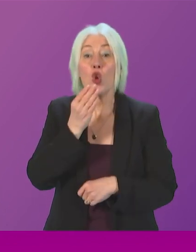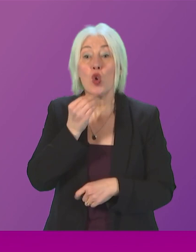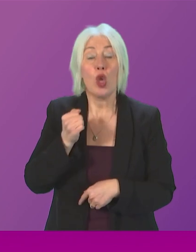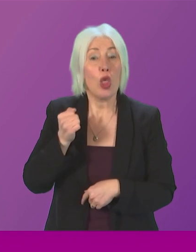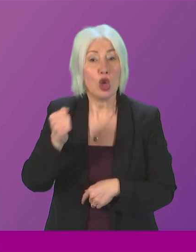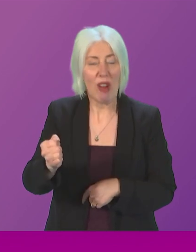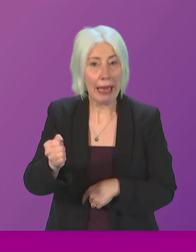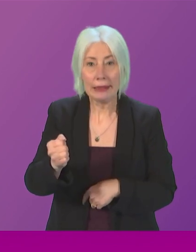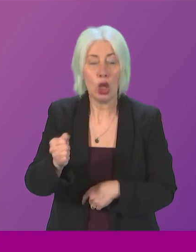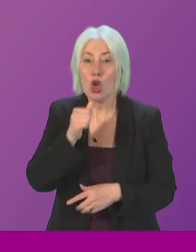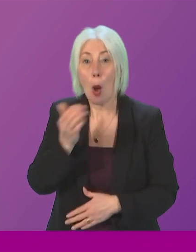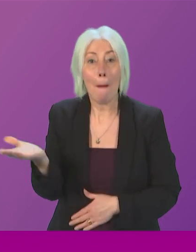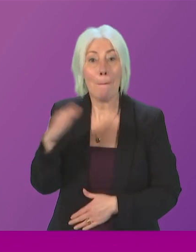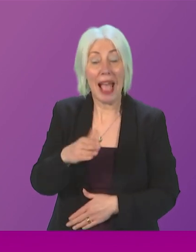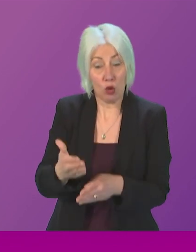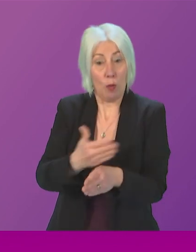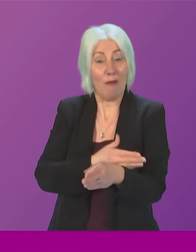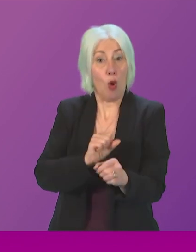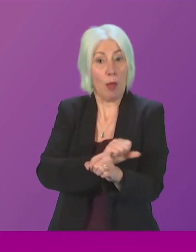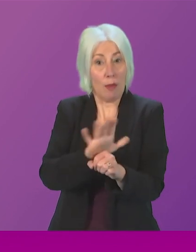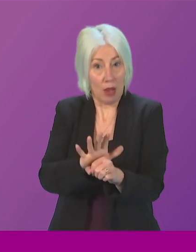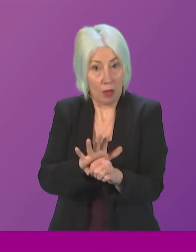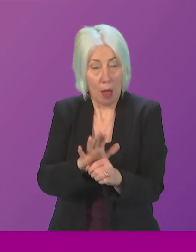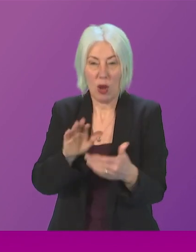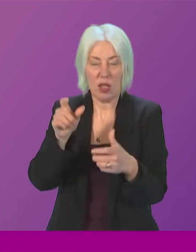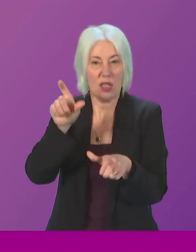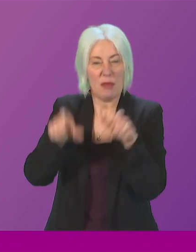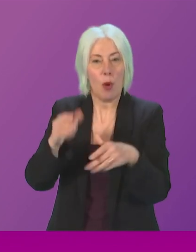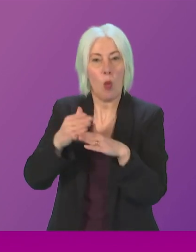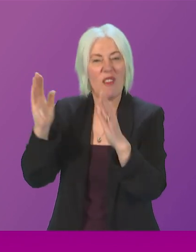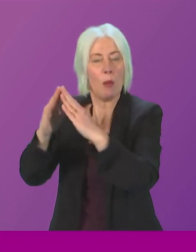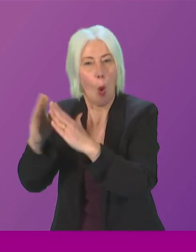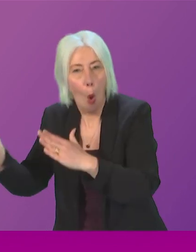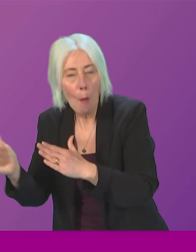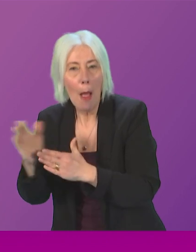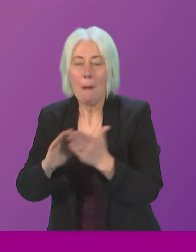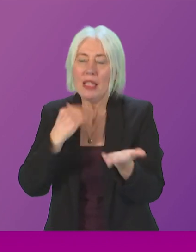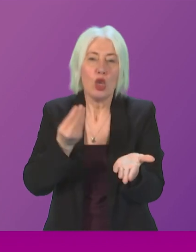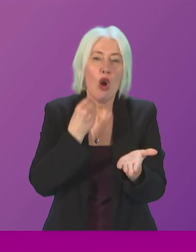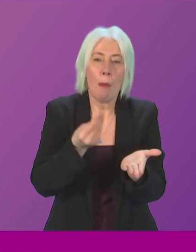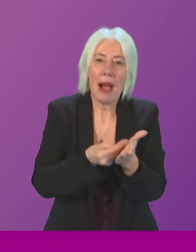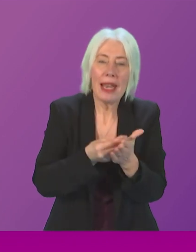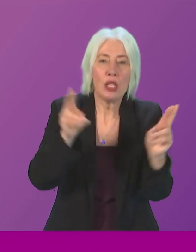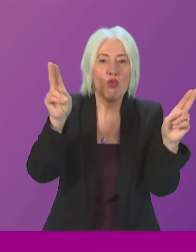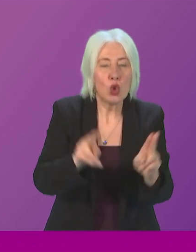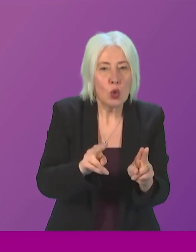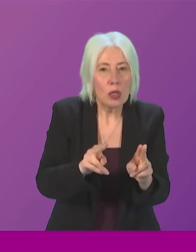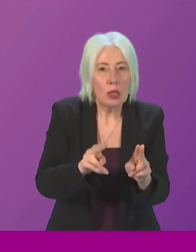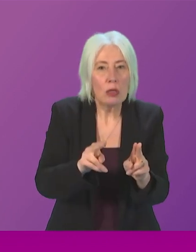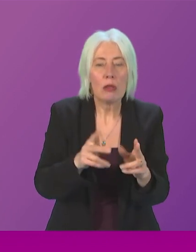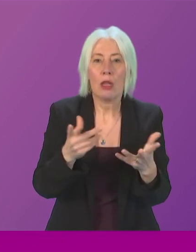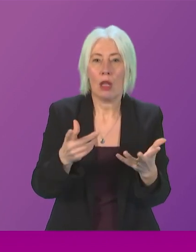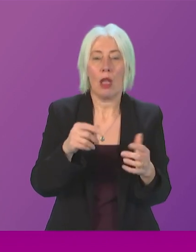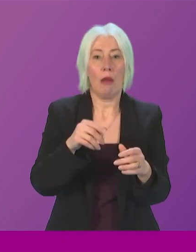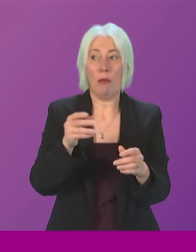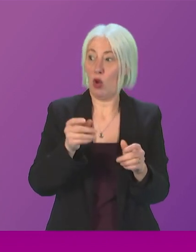people are working at home and that means a shortfall in cash for either the railways or the government can he confirm how that shortfall is being